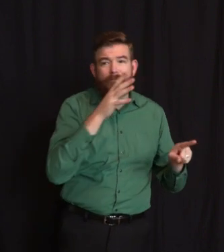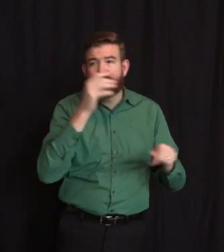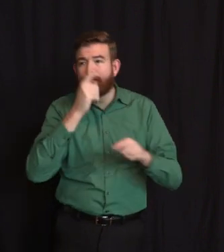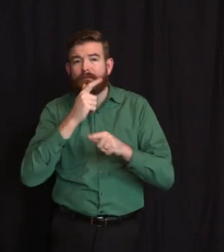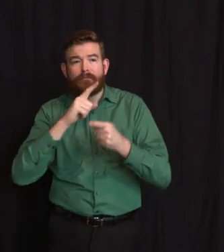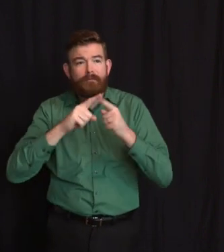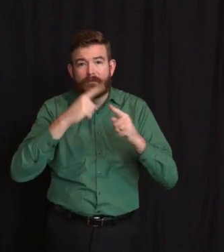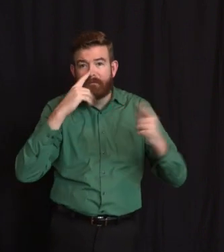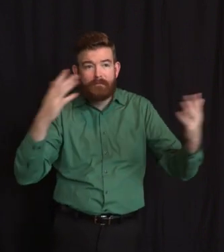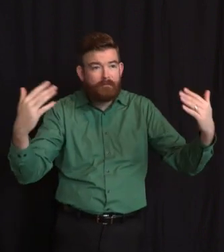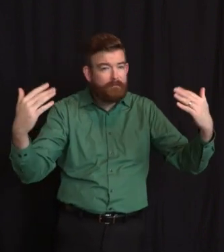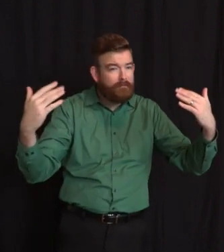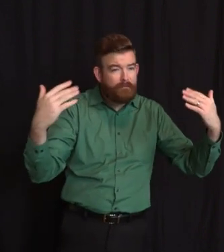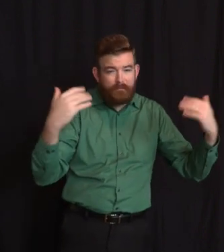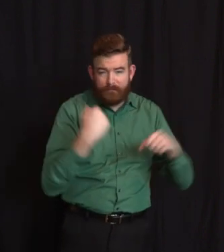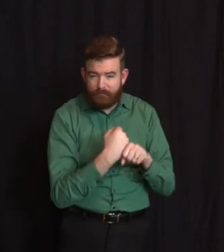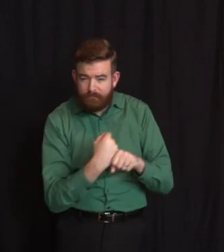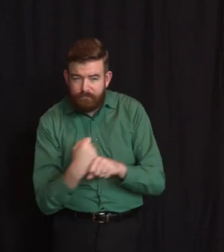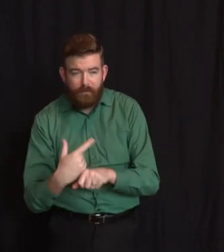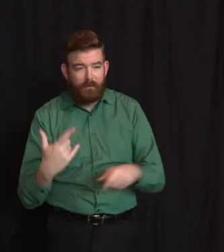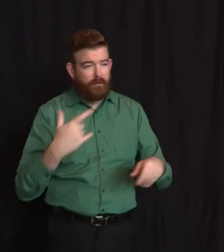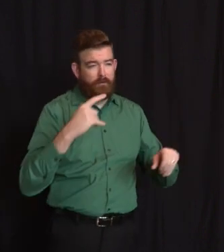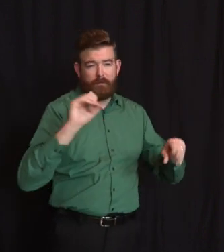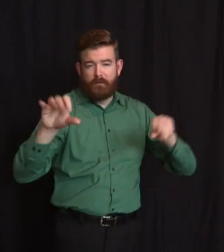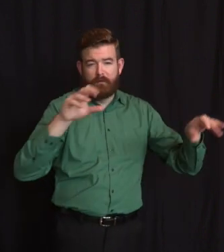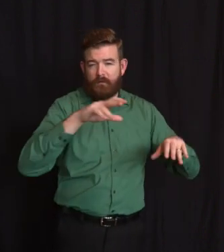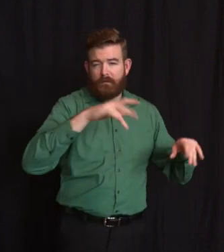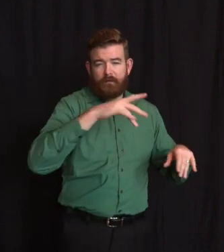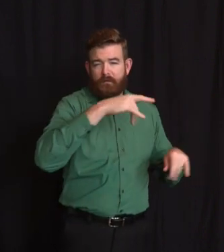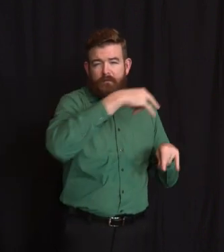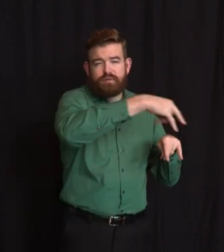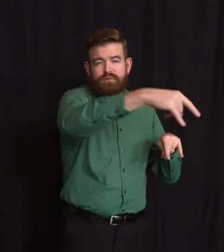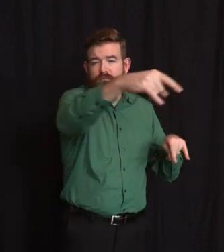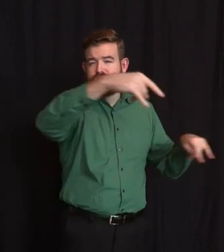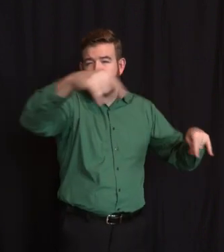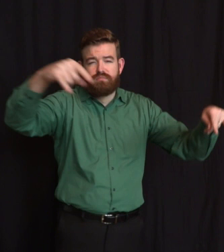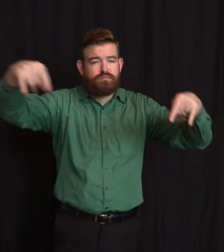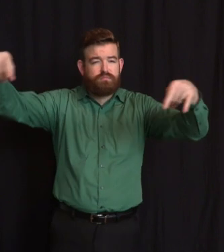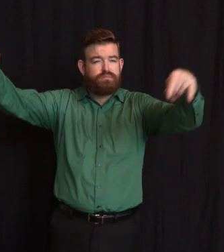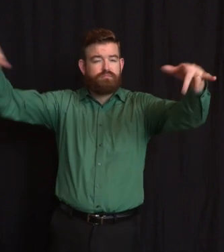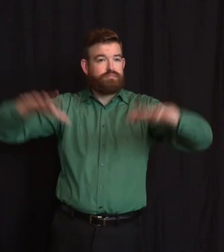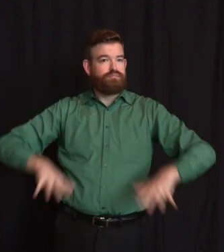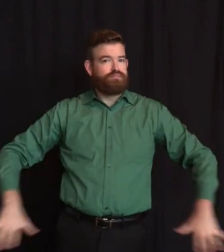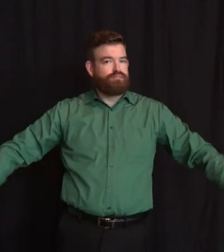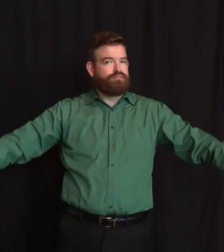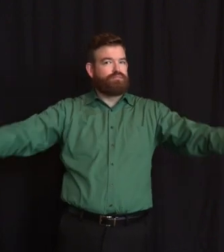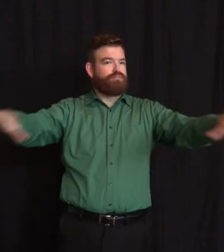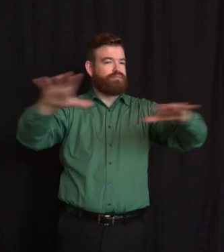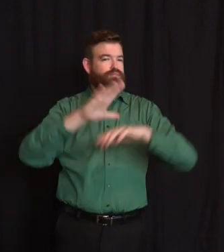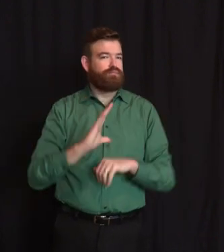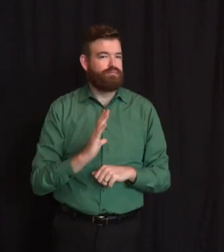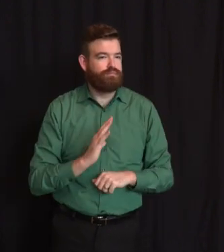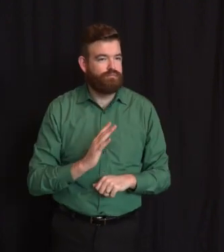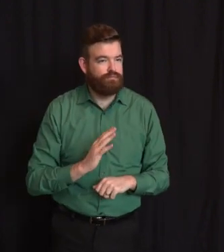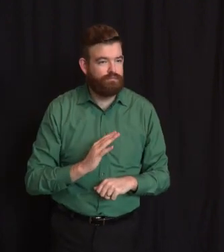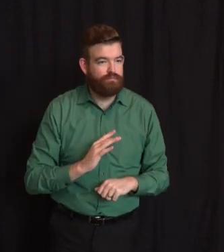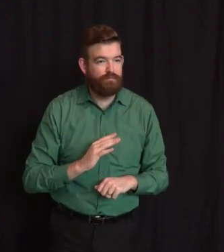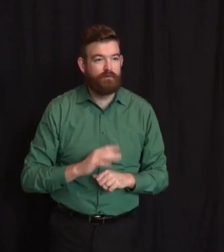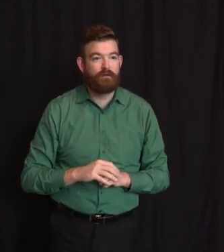front lawns all over the Monmouth Shore area. By the way, Liam is a business major. Something tells me he has a